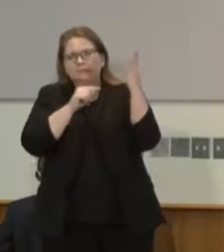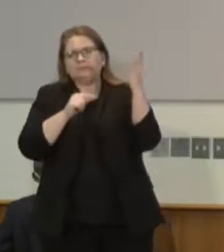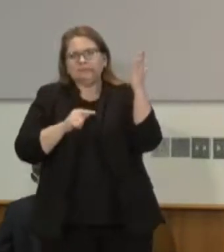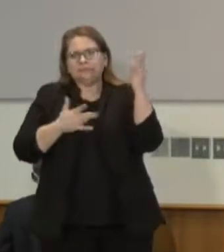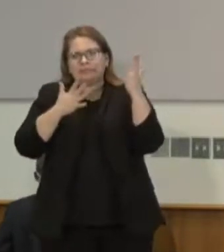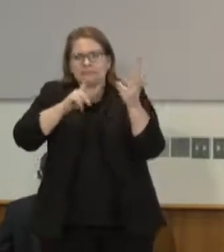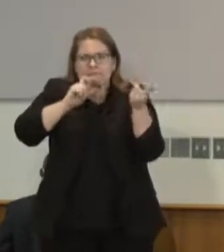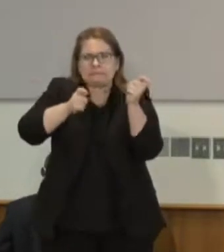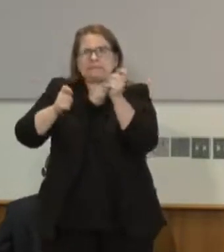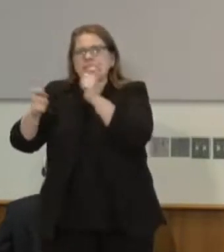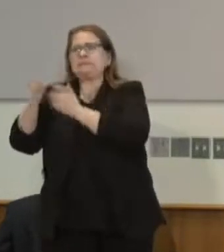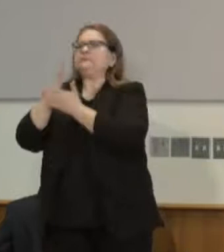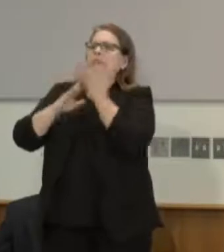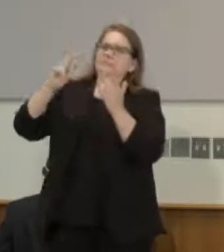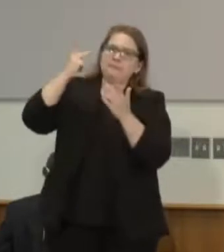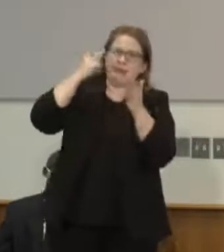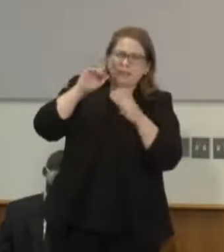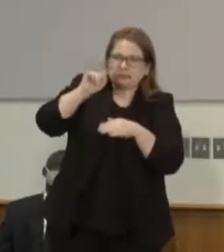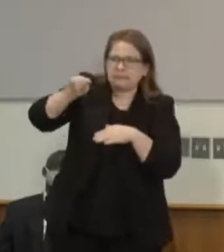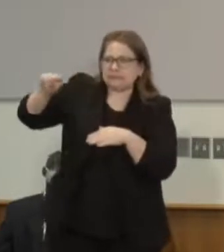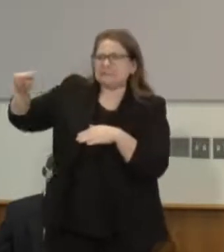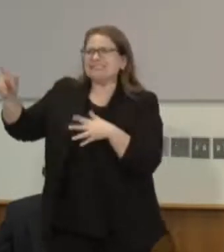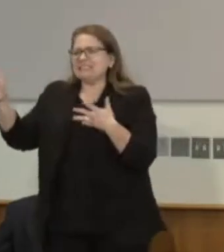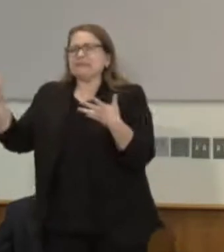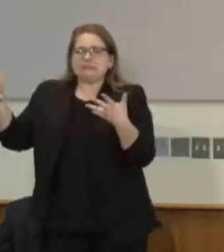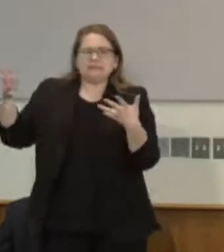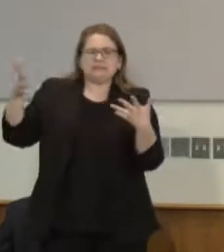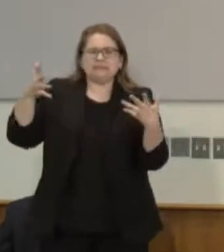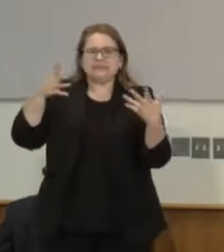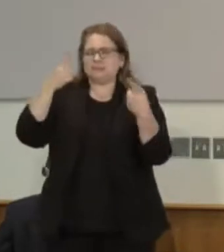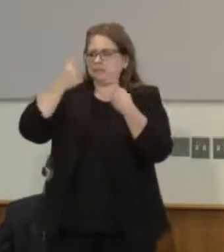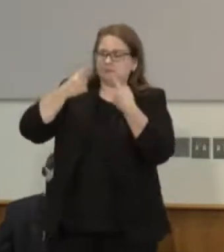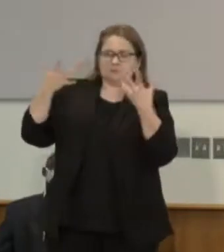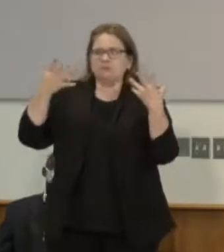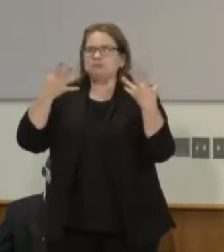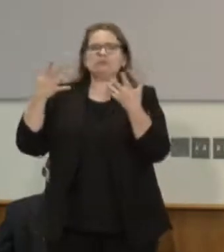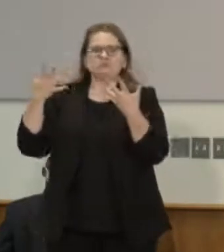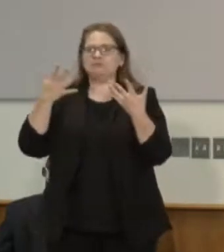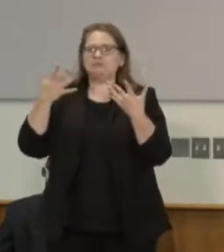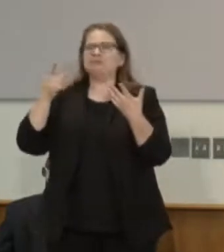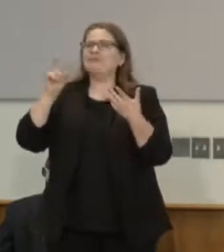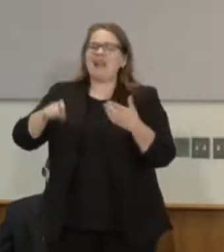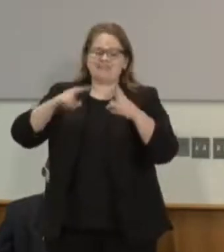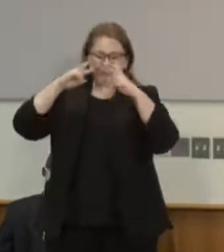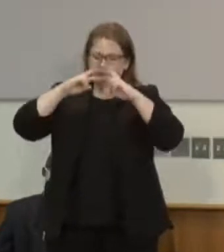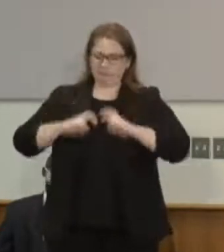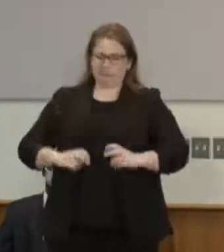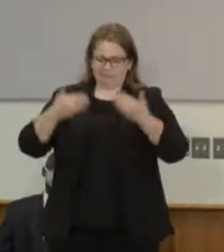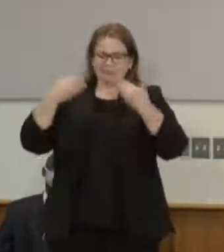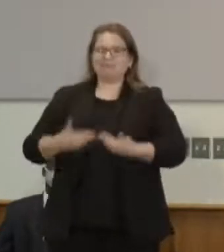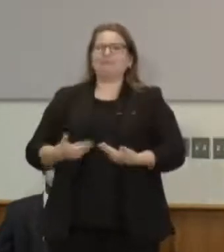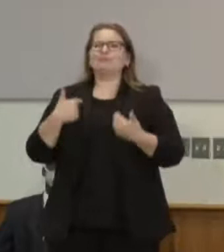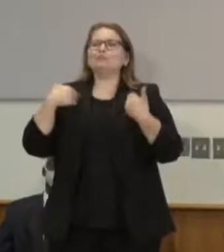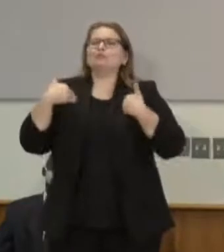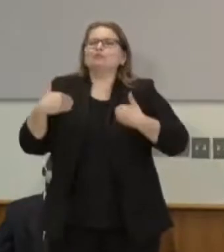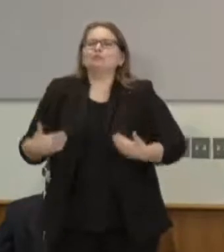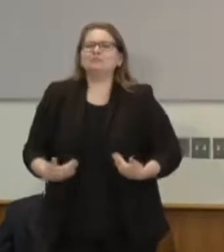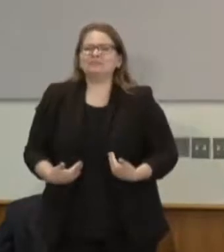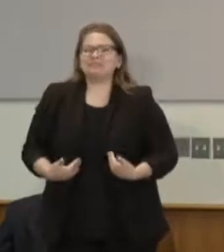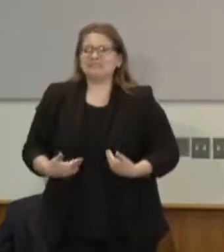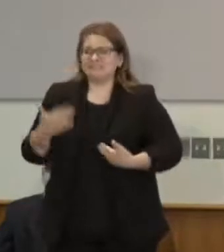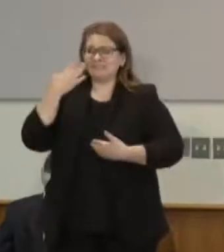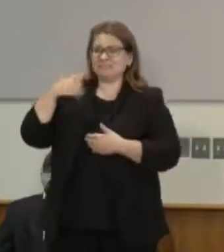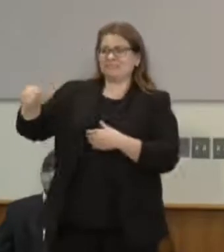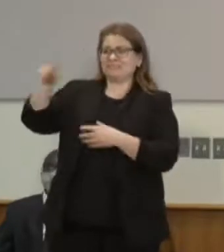that transcend to get to the part of who we are as human beings I believe that the republicans in the senate care deeply